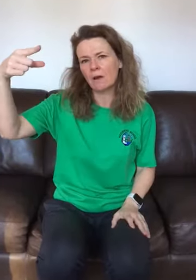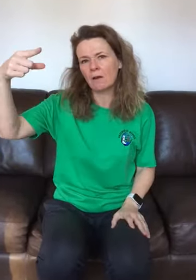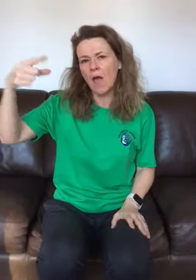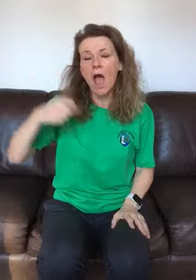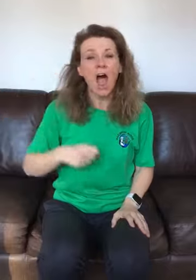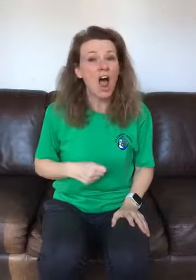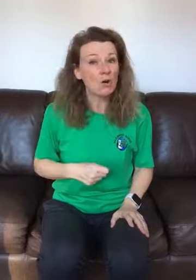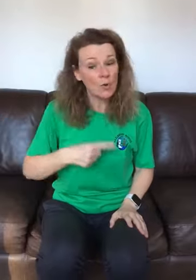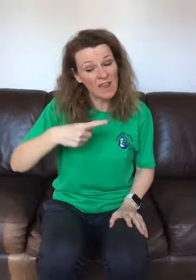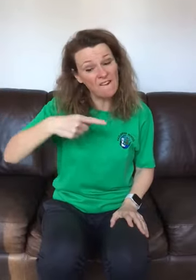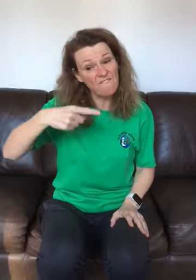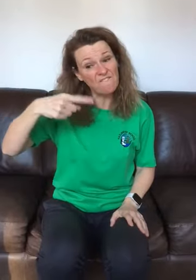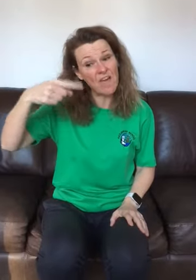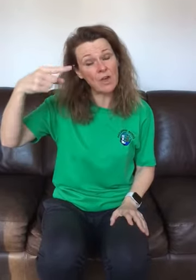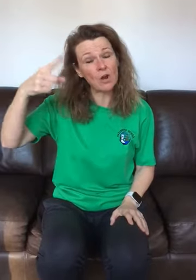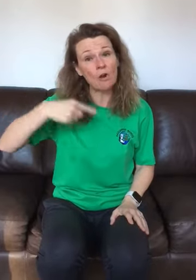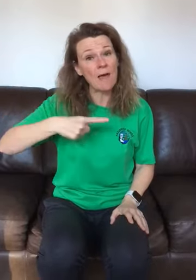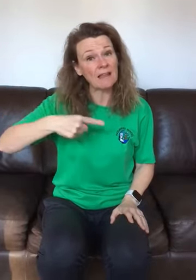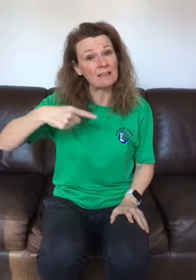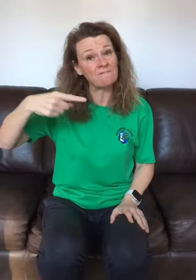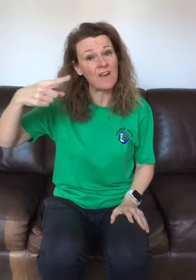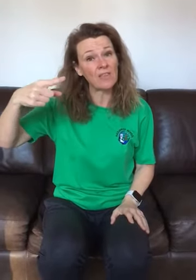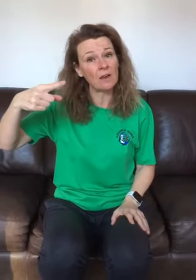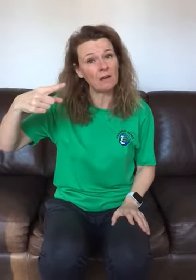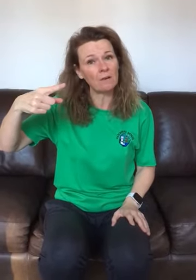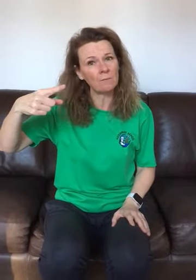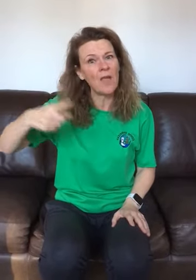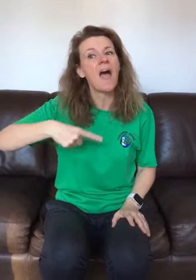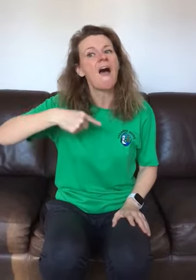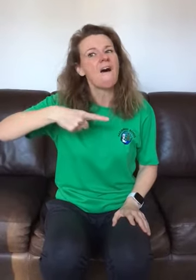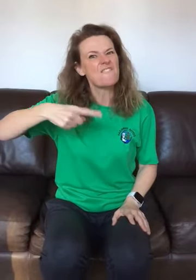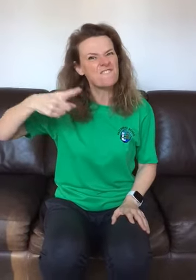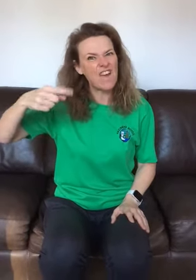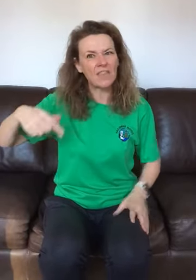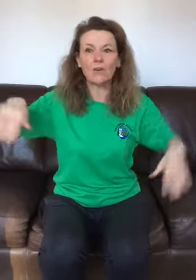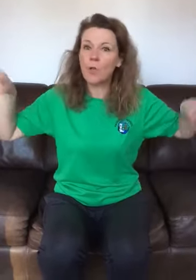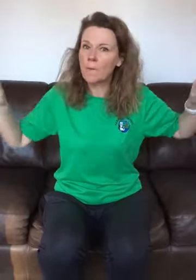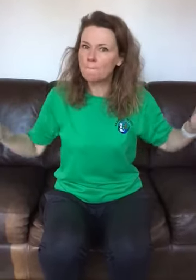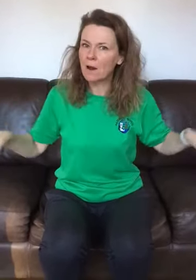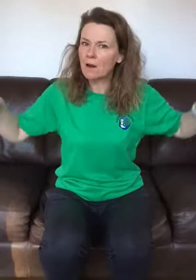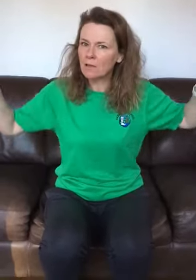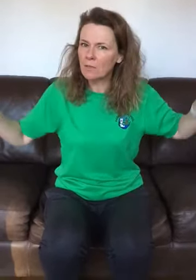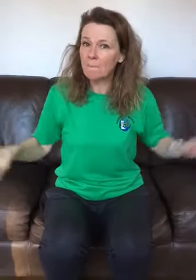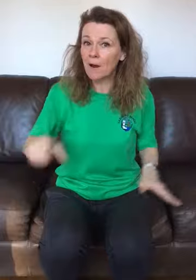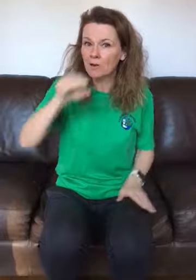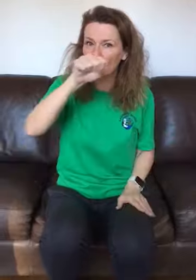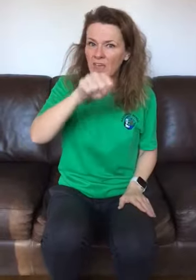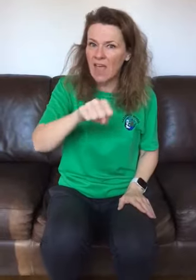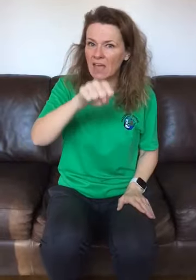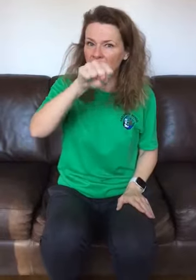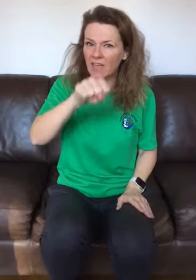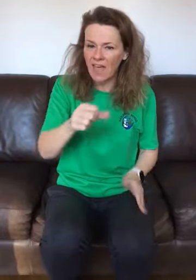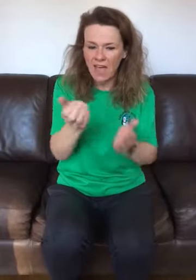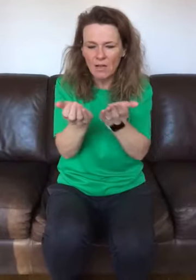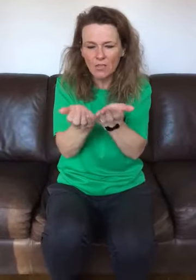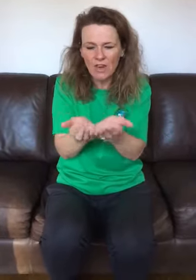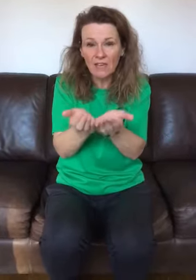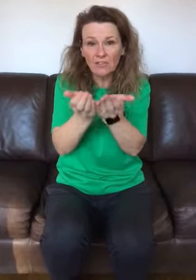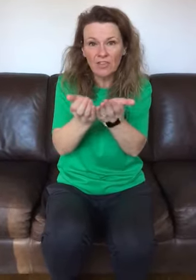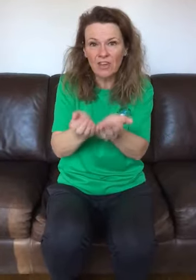A rare feather, a rattling feather Feather on the bird And the bird on the egg And the egg on the nest And the